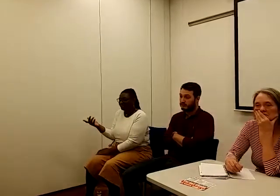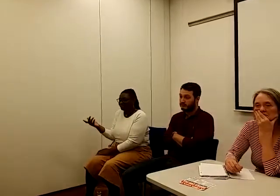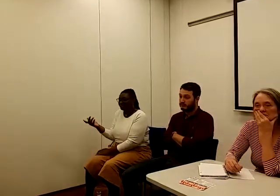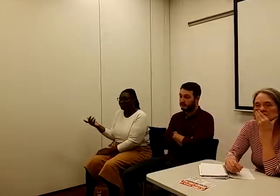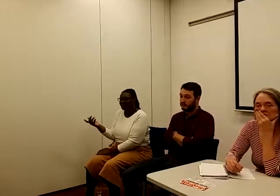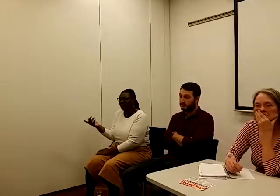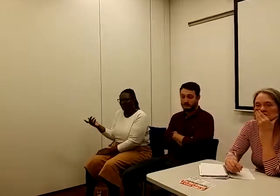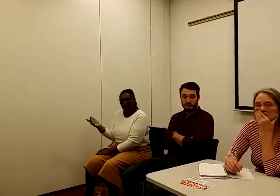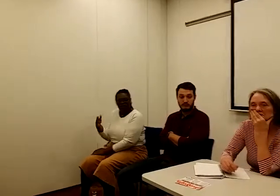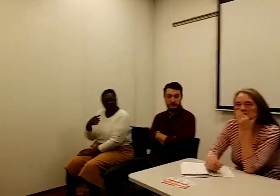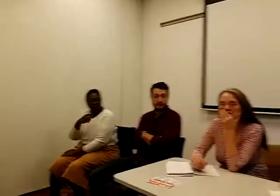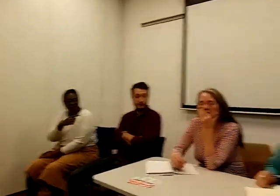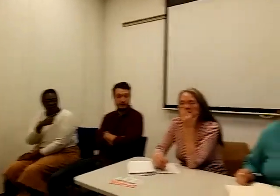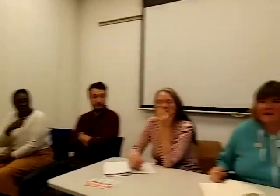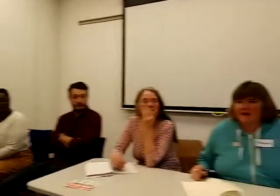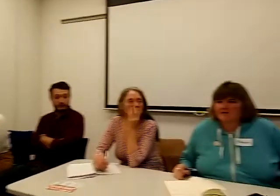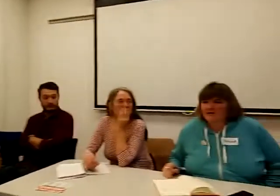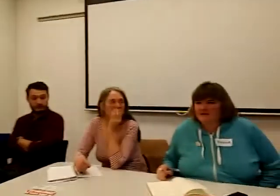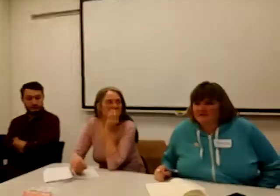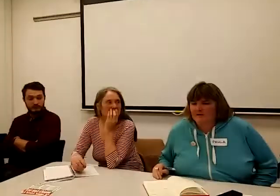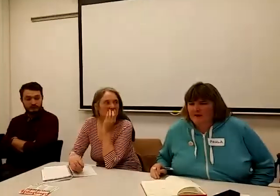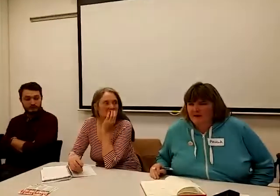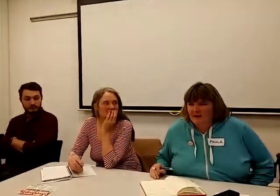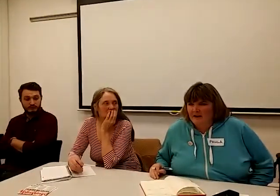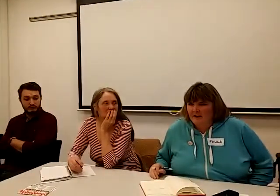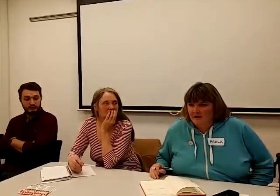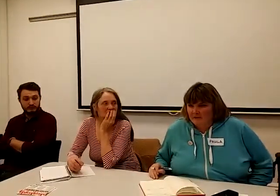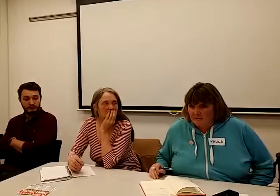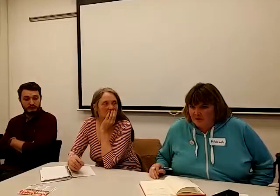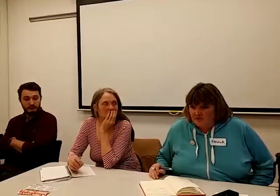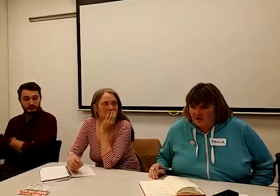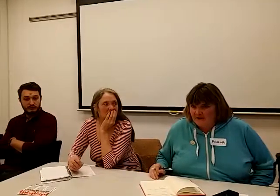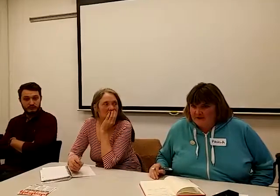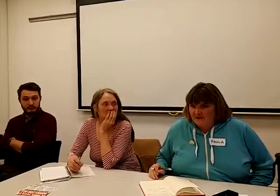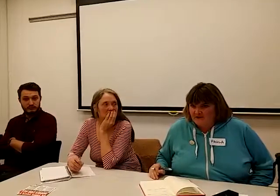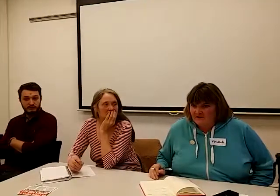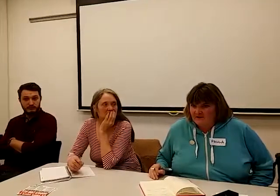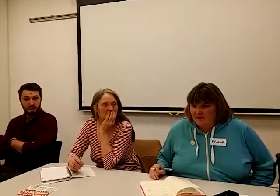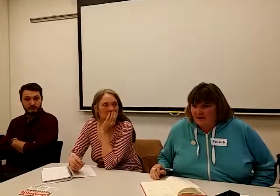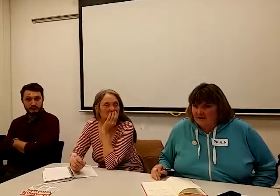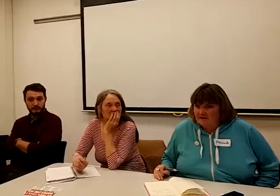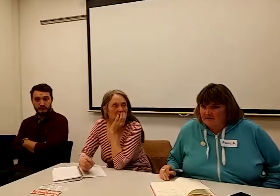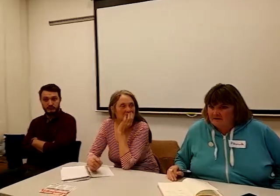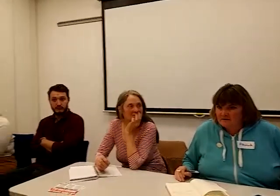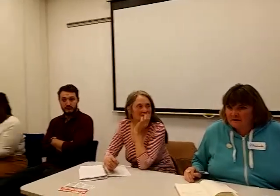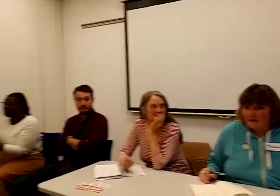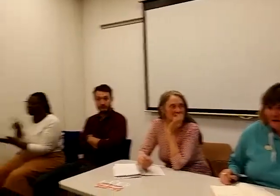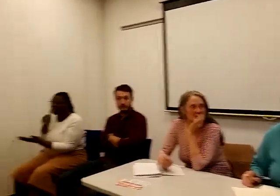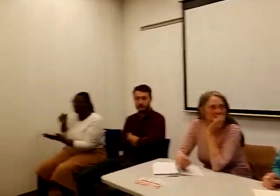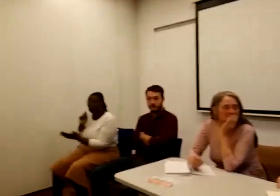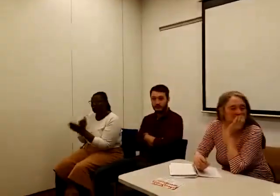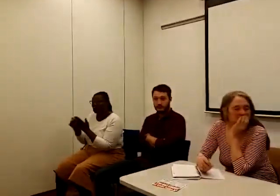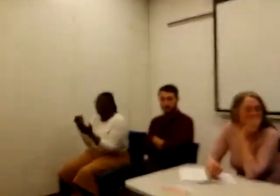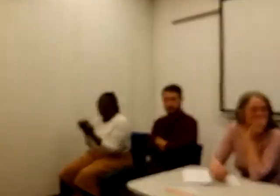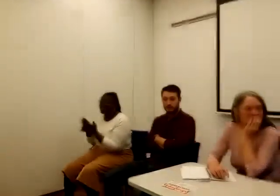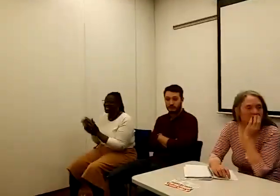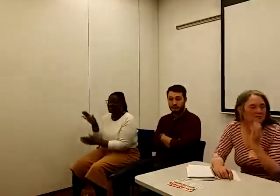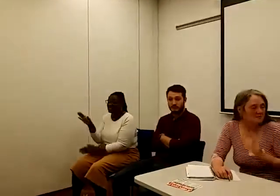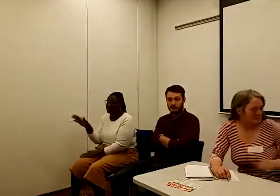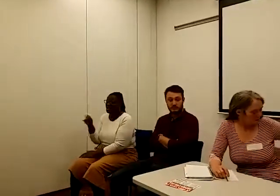Can I just say that GPs actually, it's not in their contract to actually write letters. Exactly. So that's why they